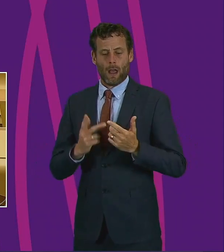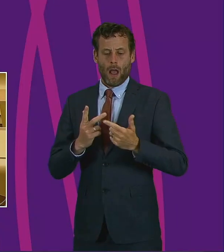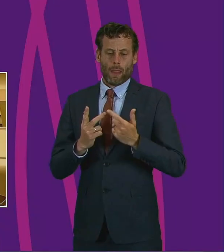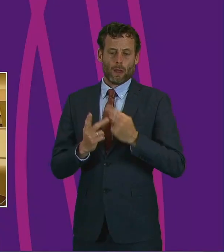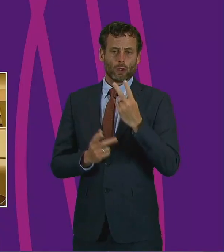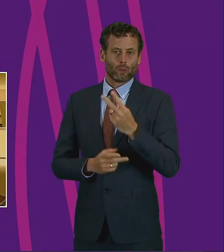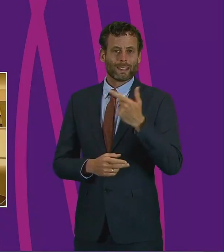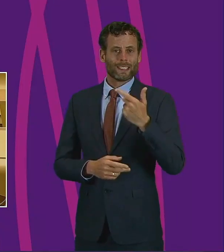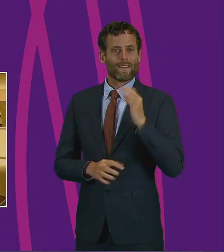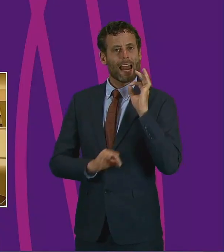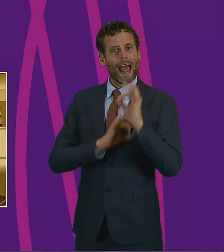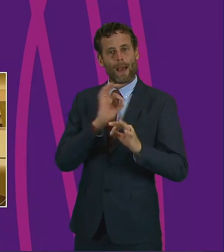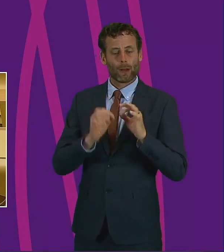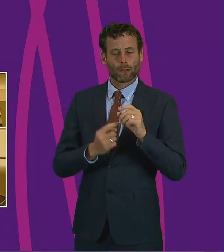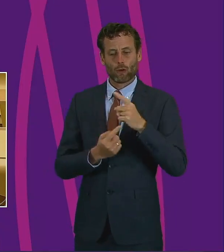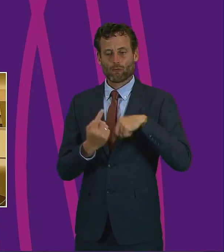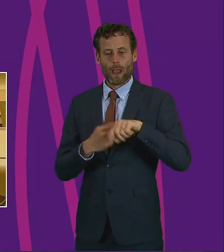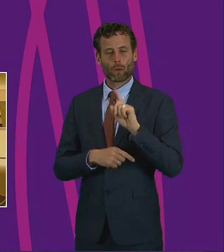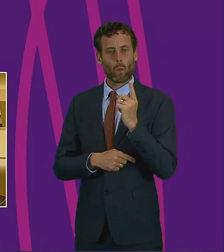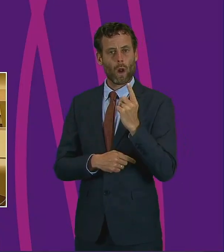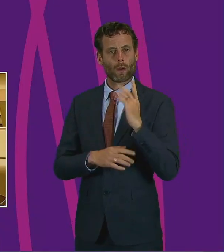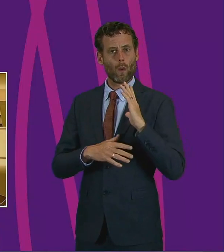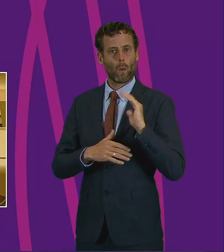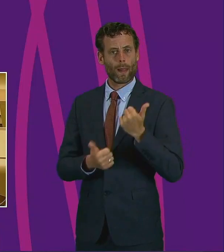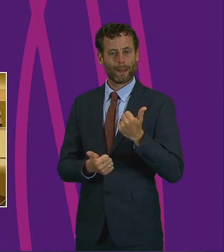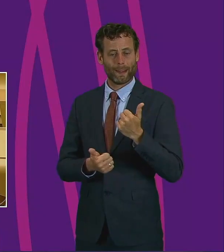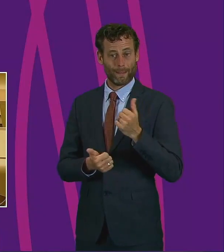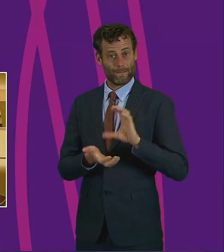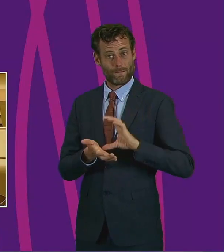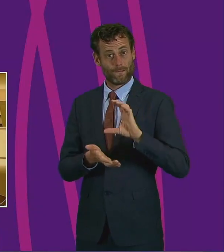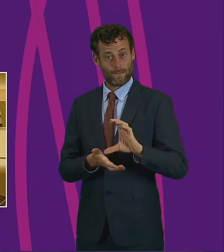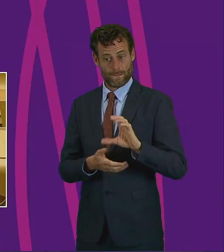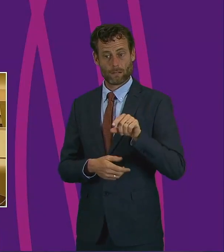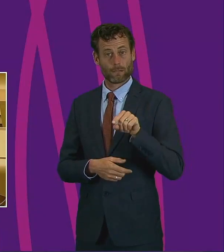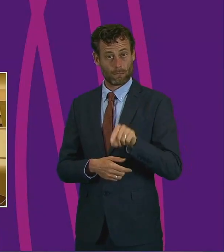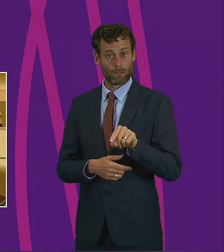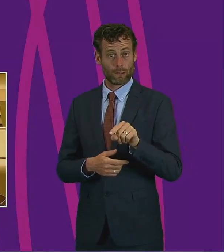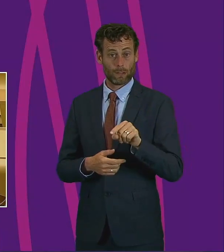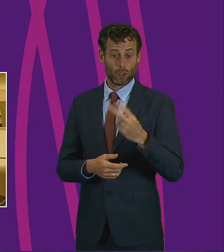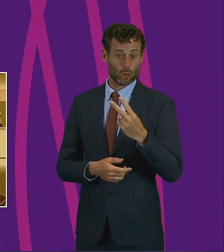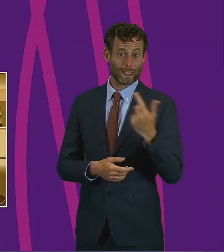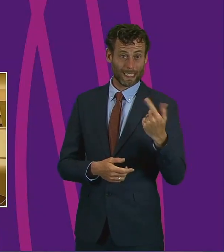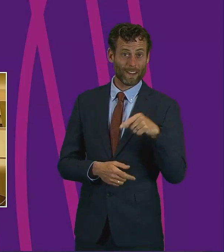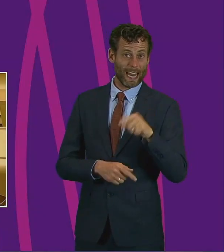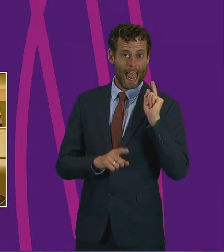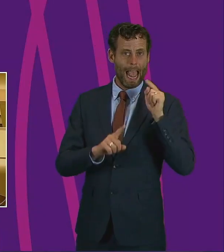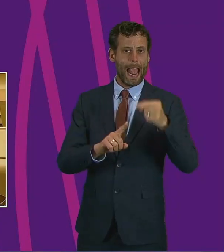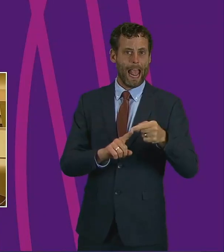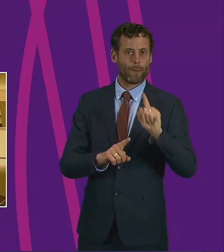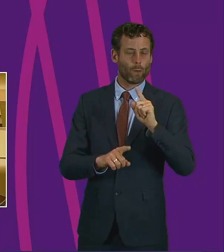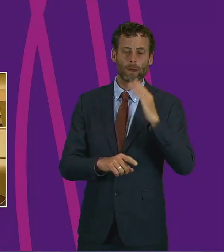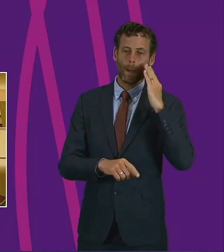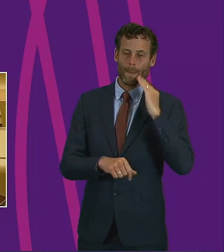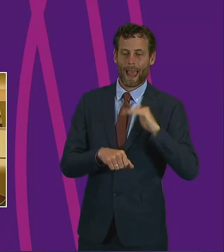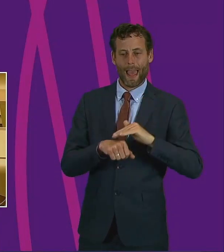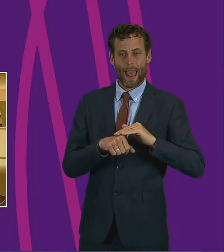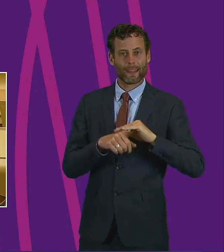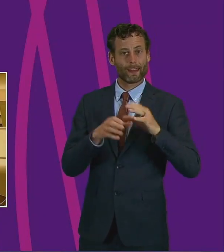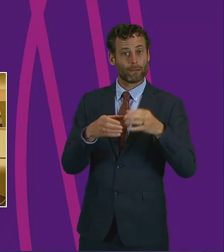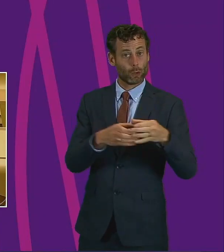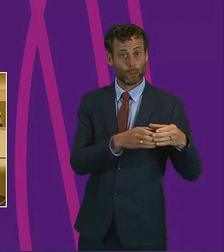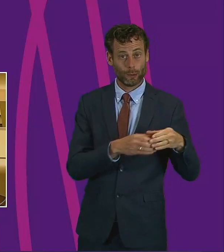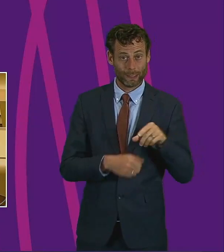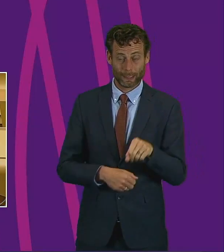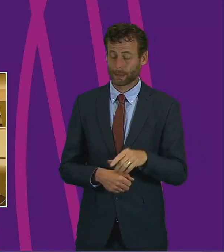in round one of the wellbeing fund said that their target group was for black and minority ethnic communities, and round two of that fund are